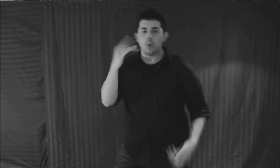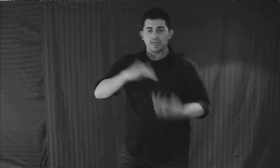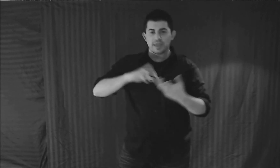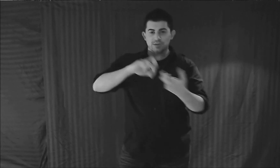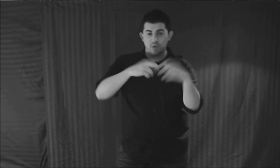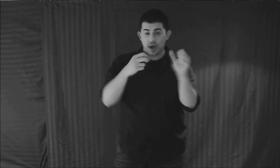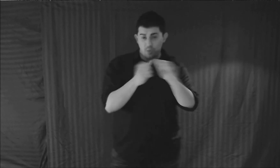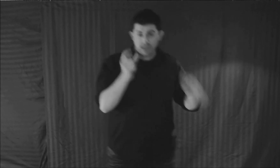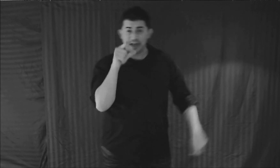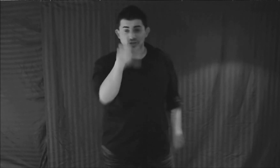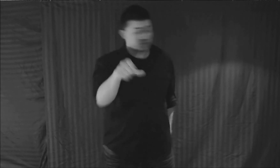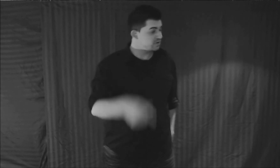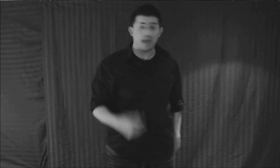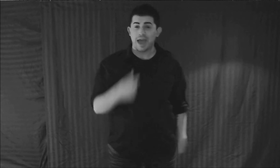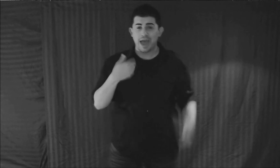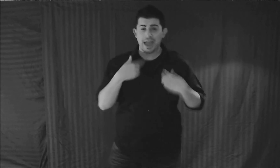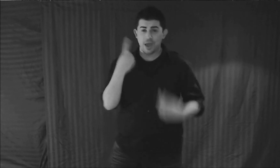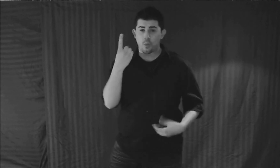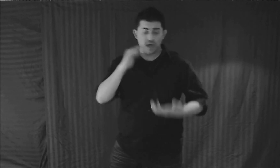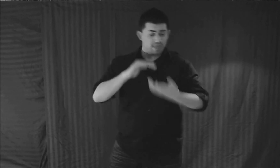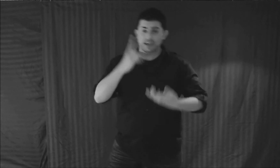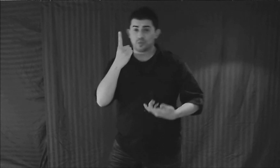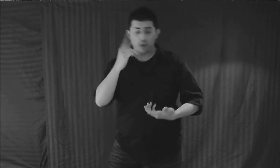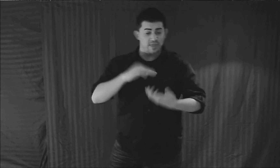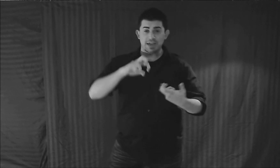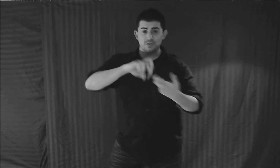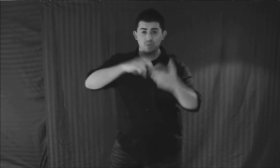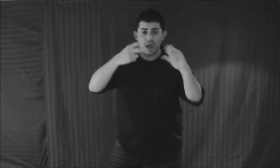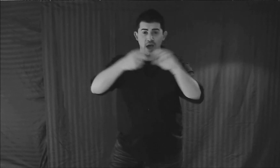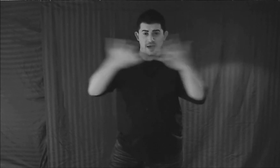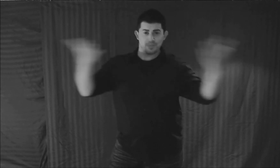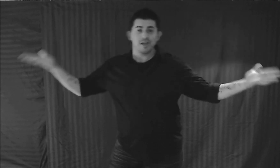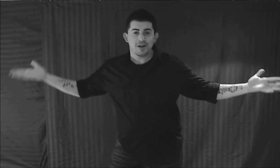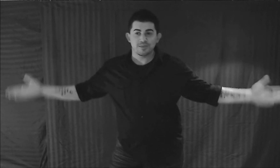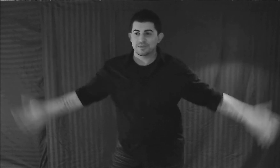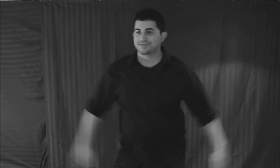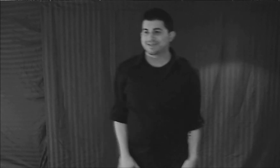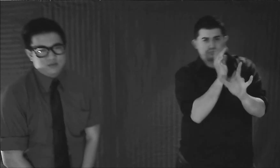one less, one less problem without you